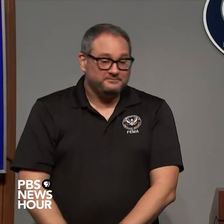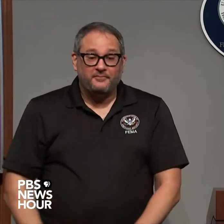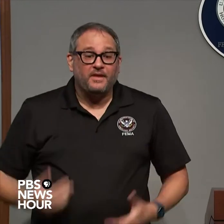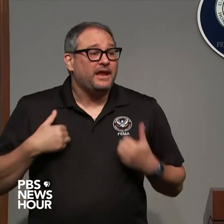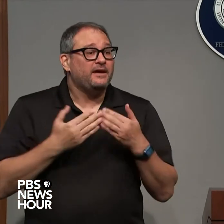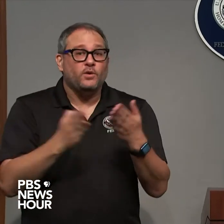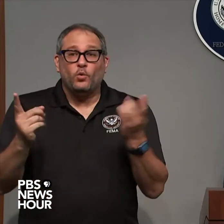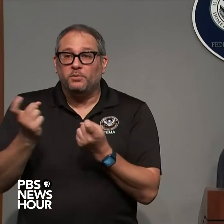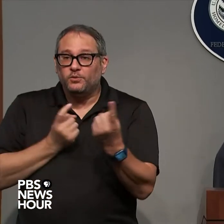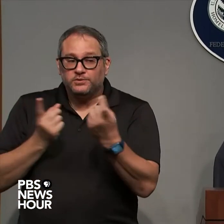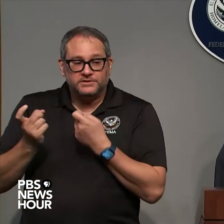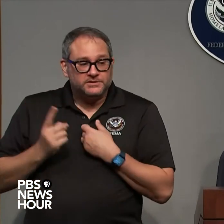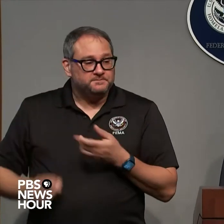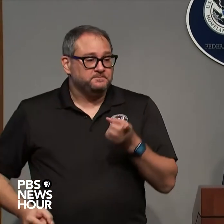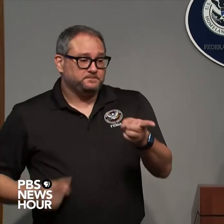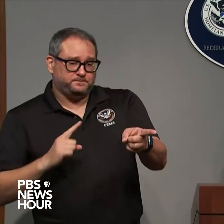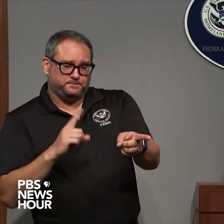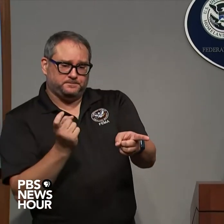questions now